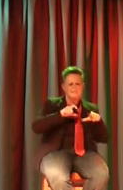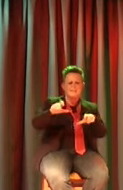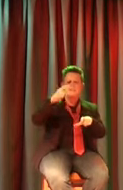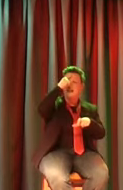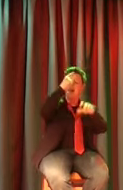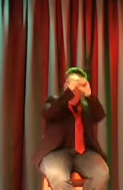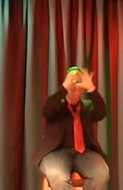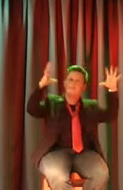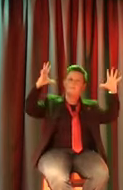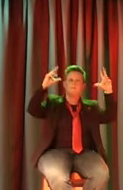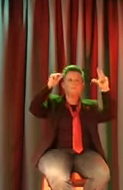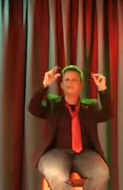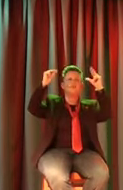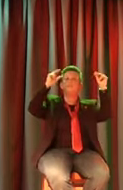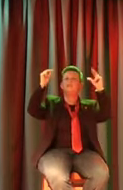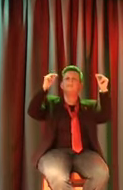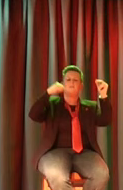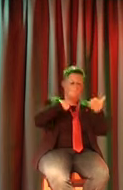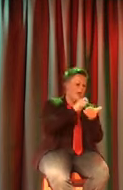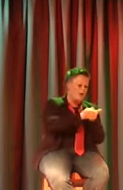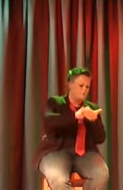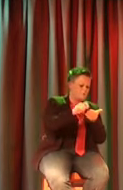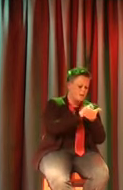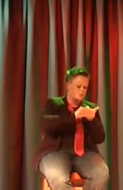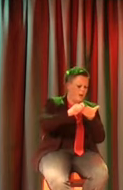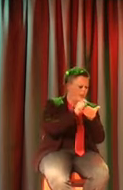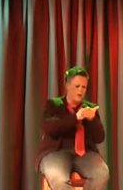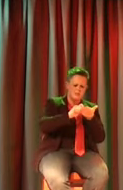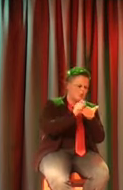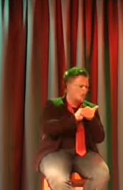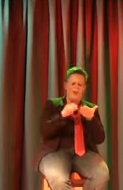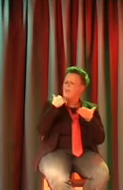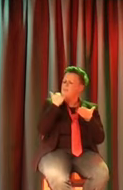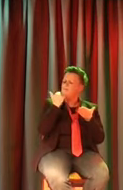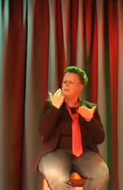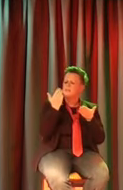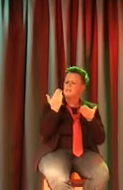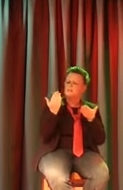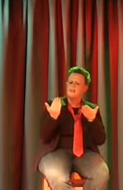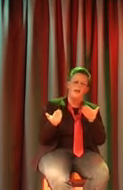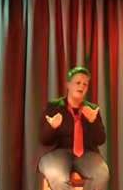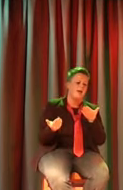my days and I brought my days for a while,